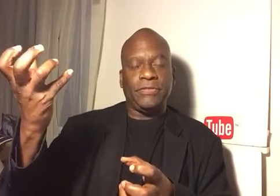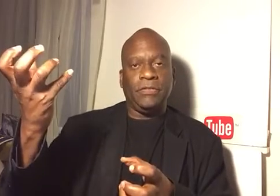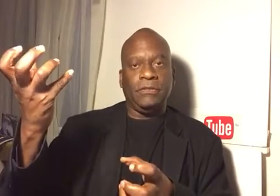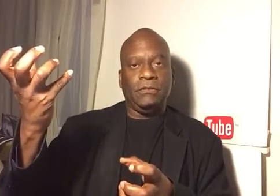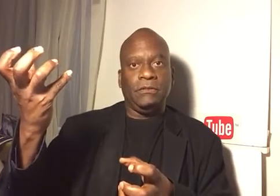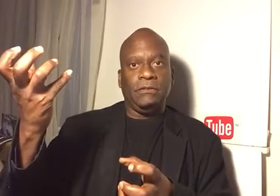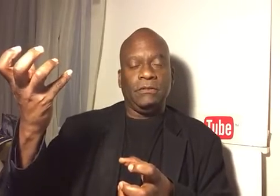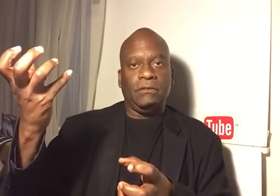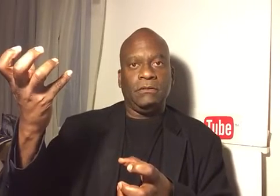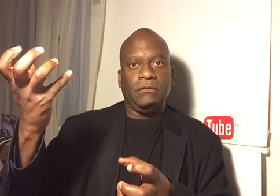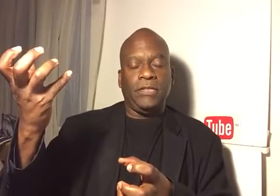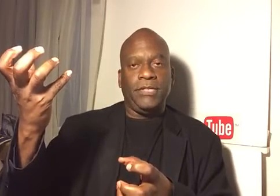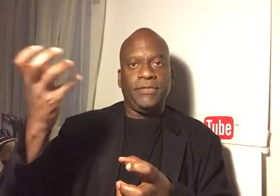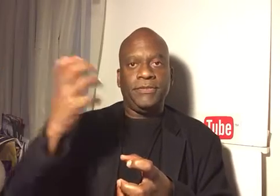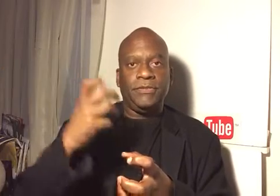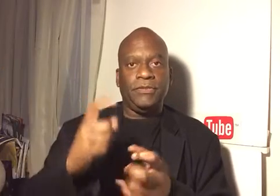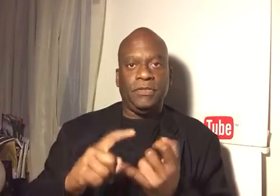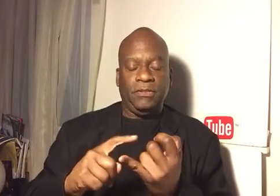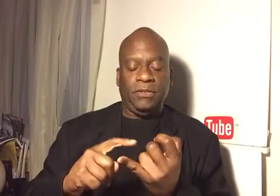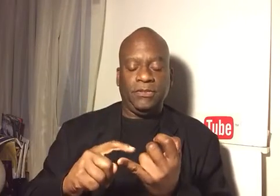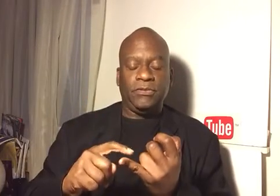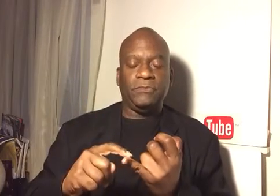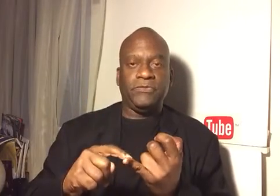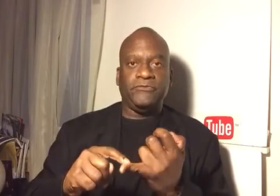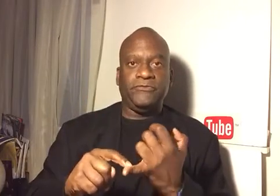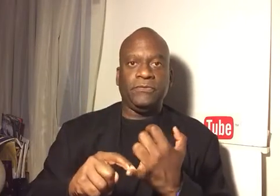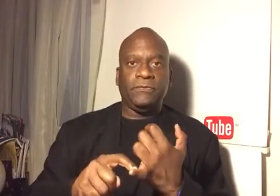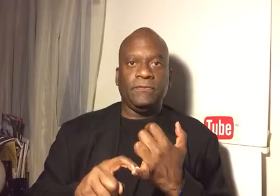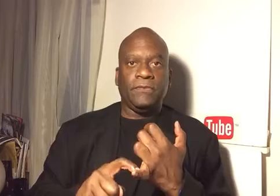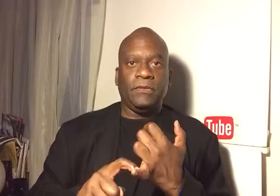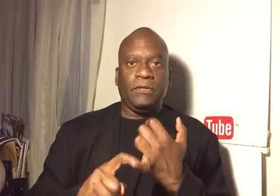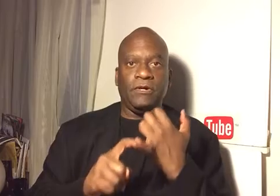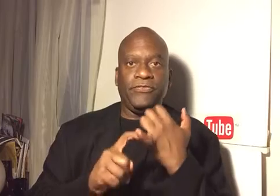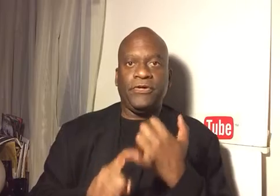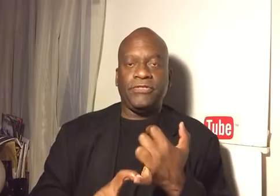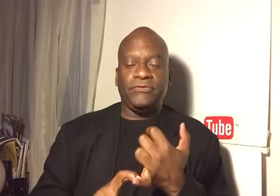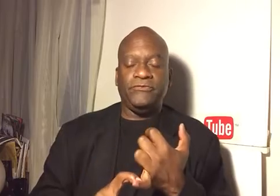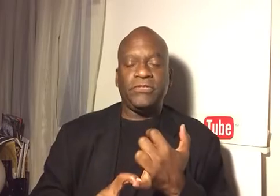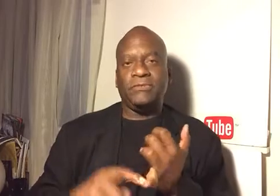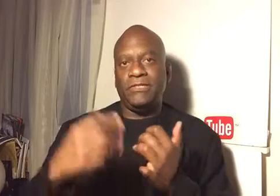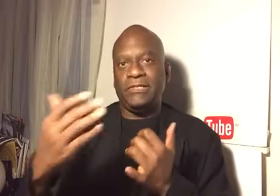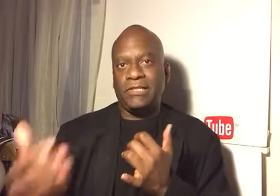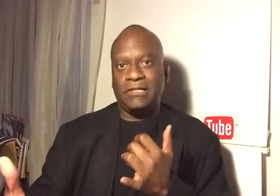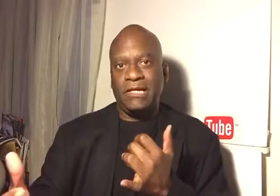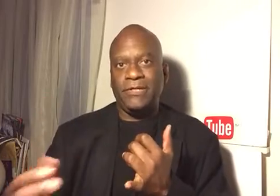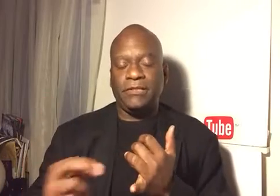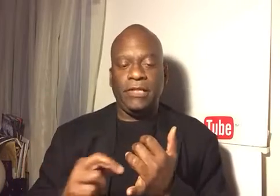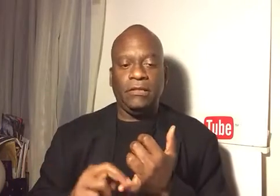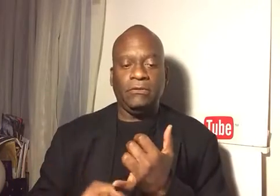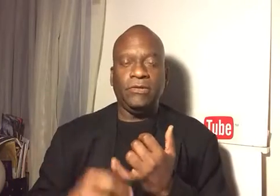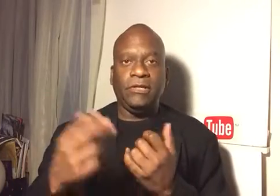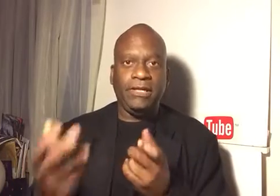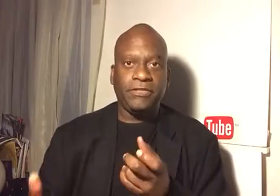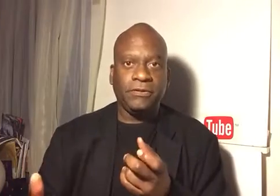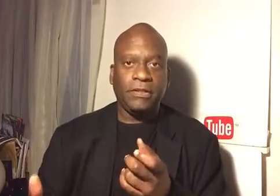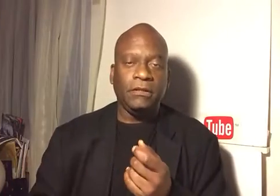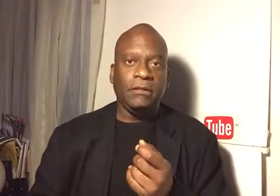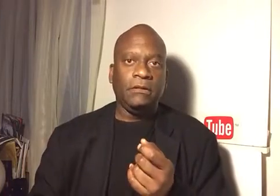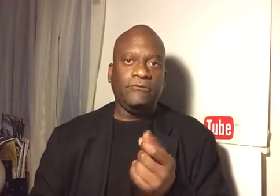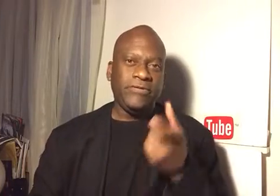in terms of our thoughts of what someone does economically or intellectually. For